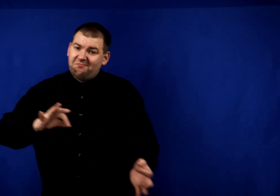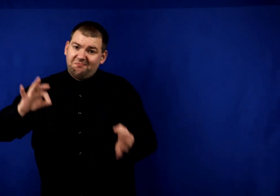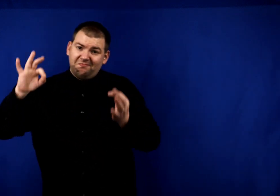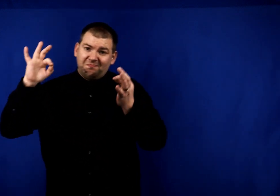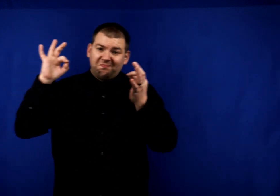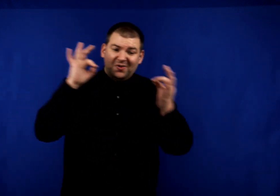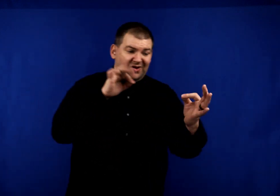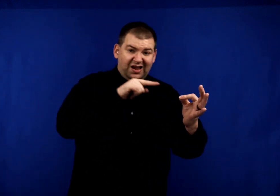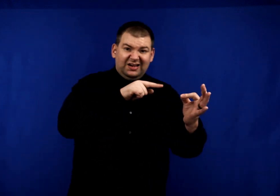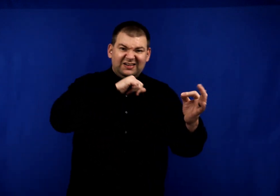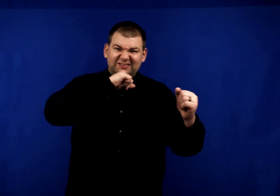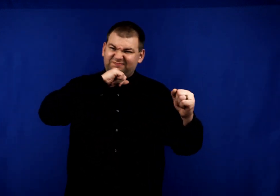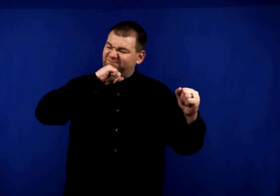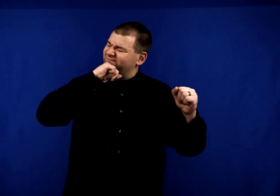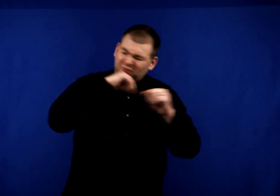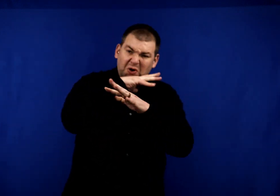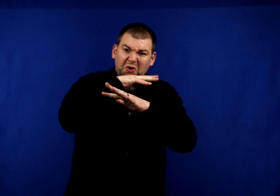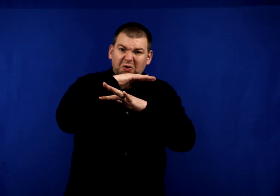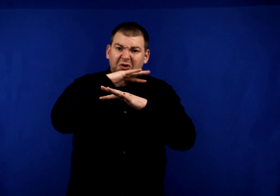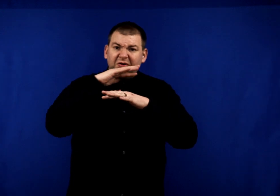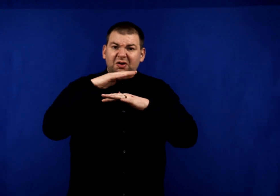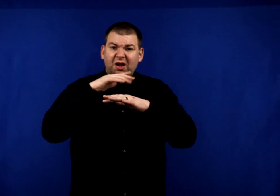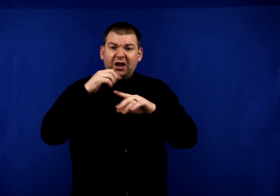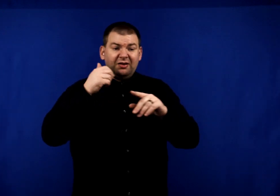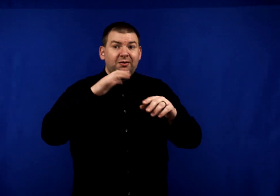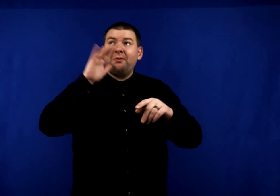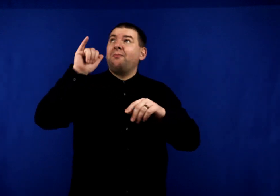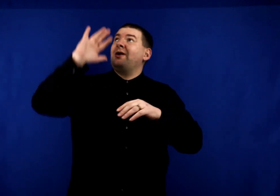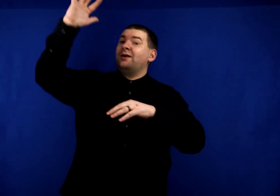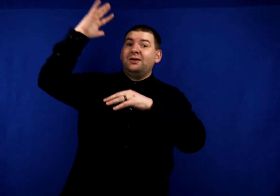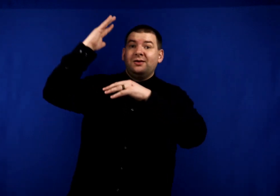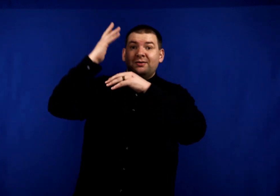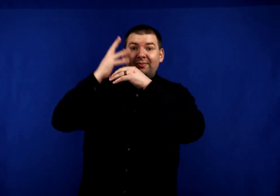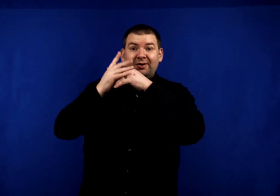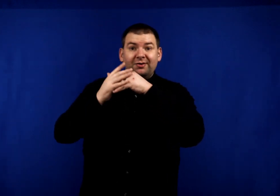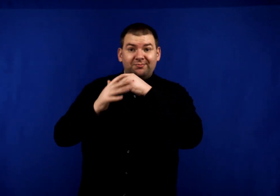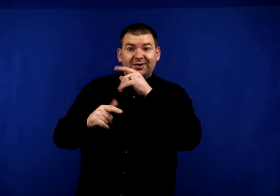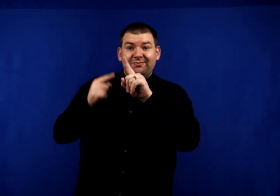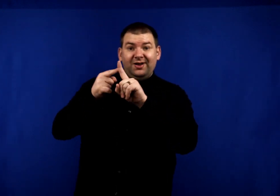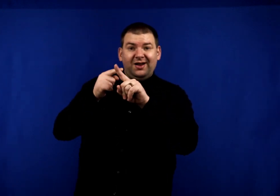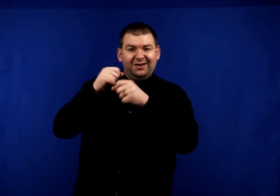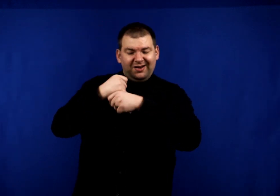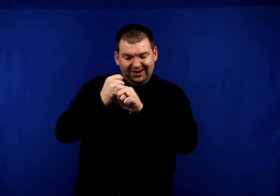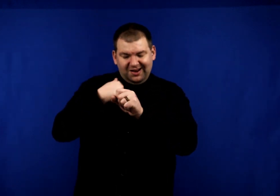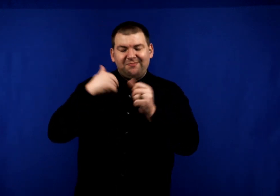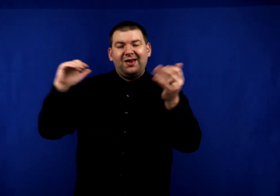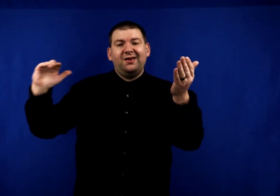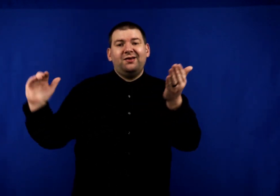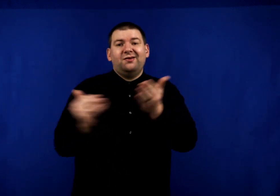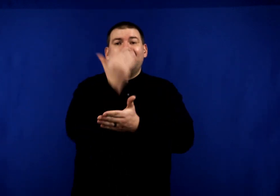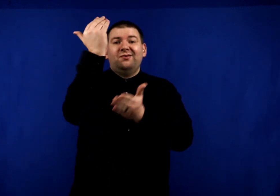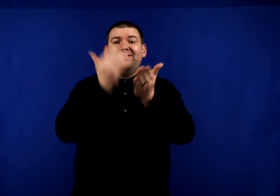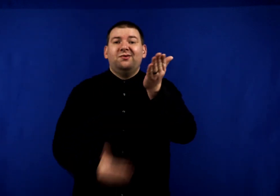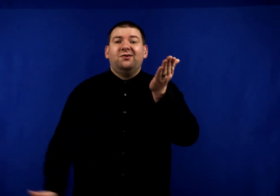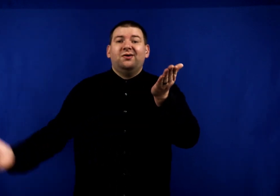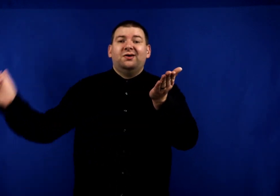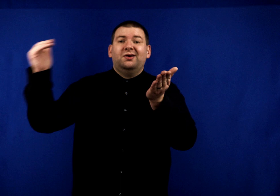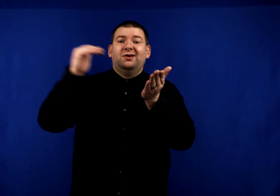My righteousness is as filthy rags But by His blood I am made new